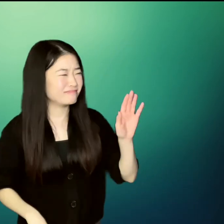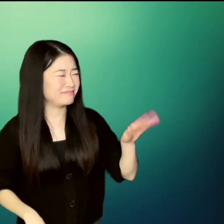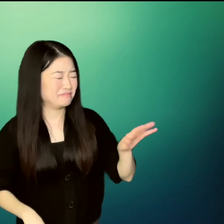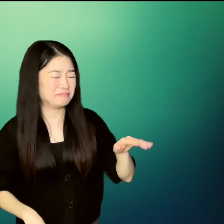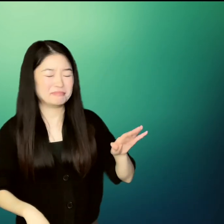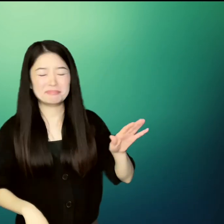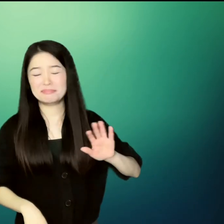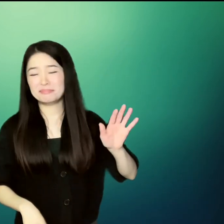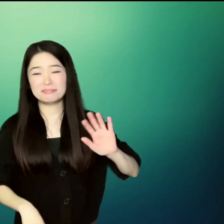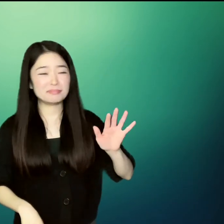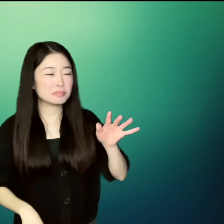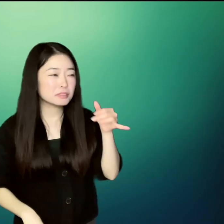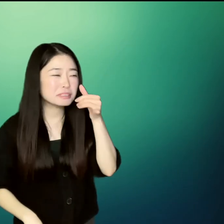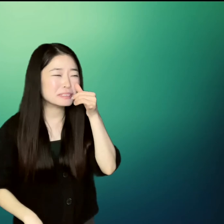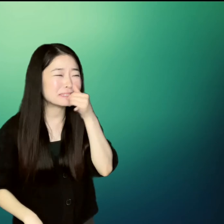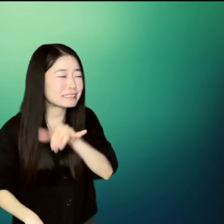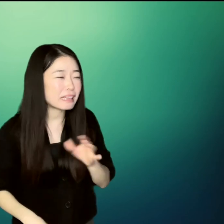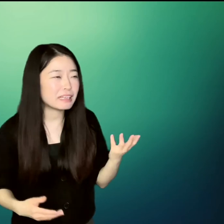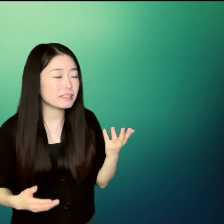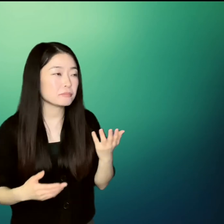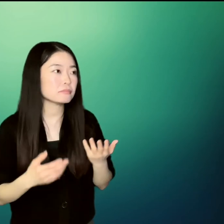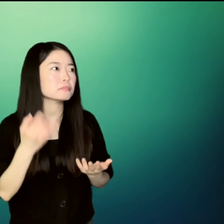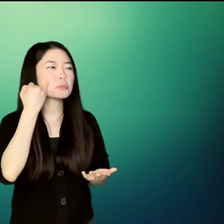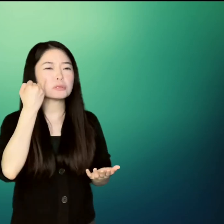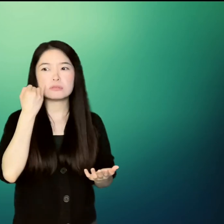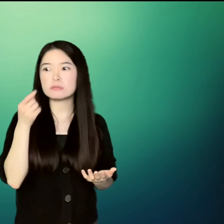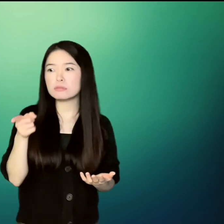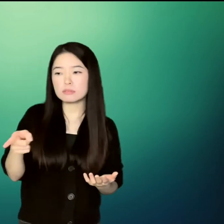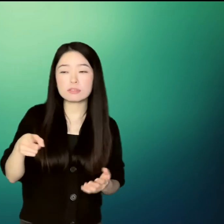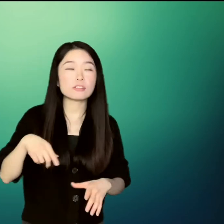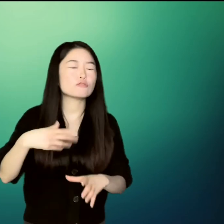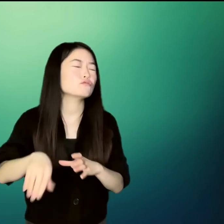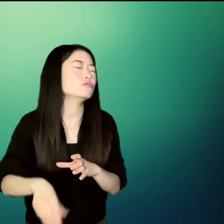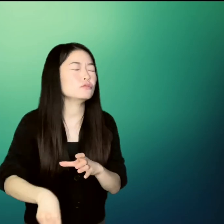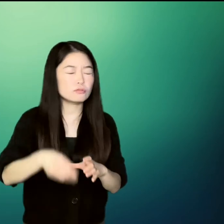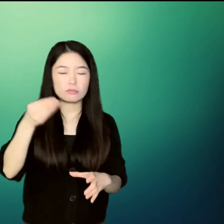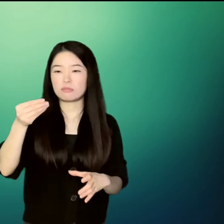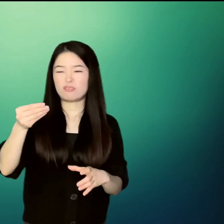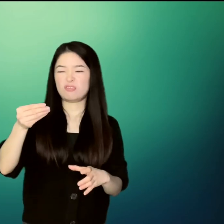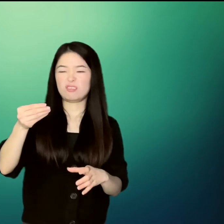Ralph frowned. That's silly. What if she doesn't like the name she draws?